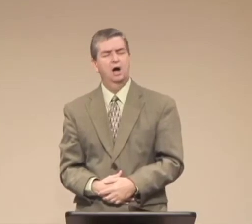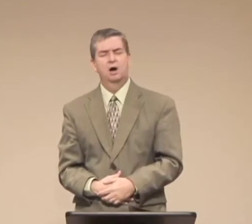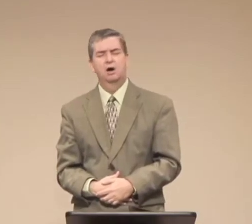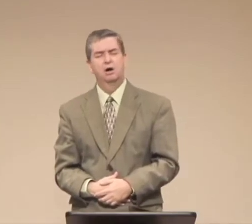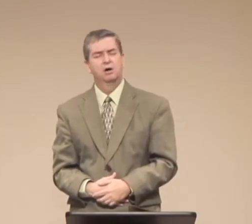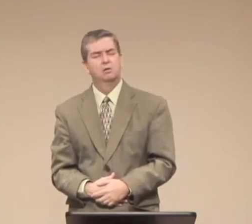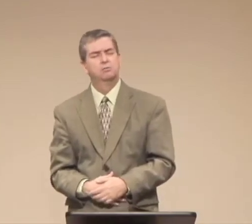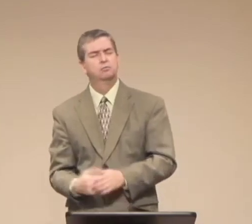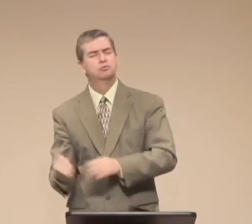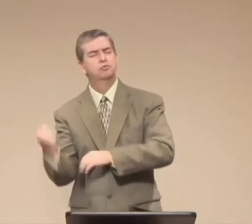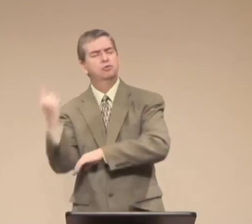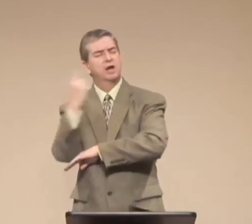son.